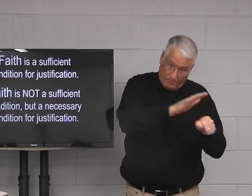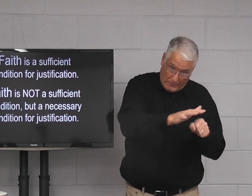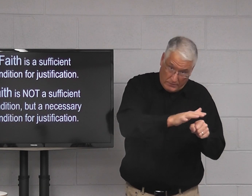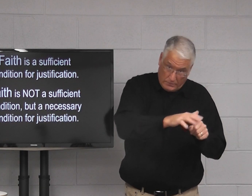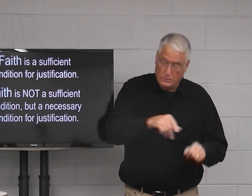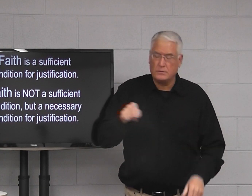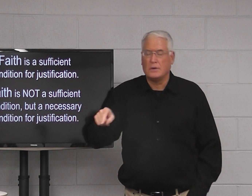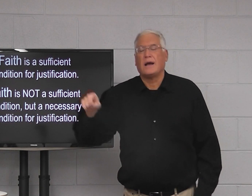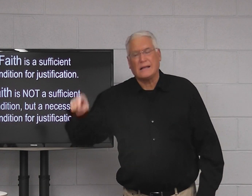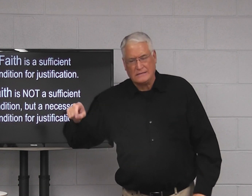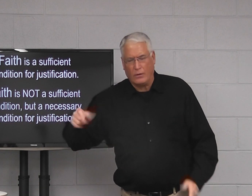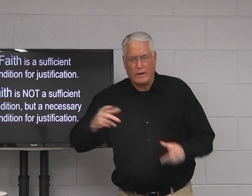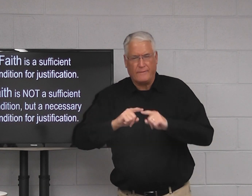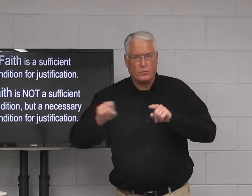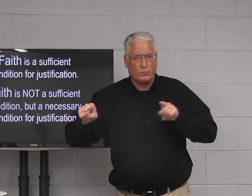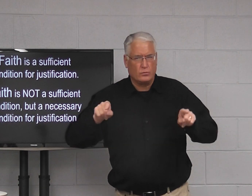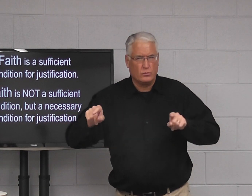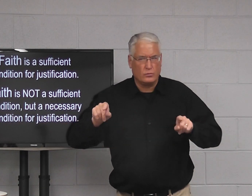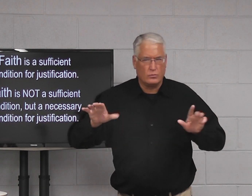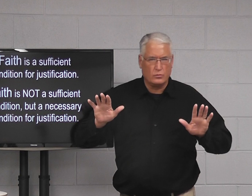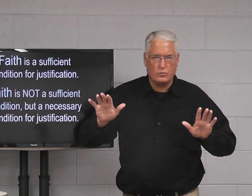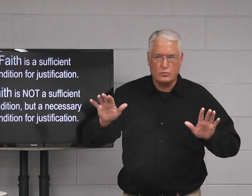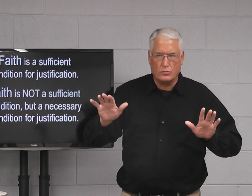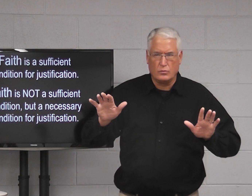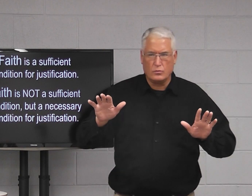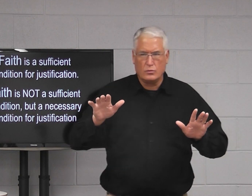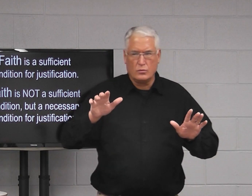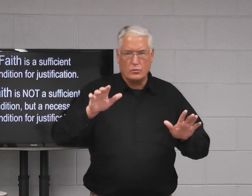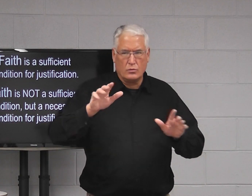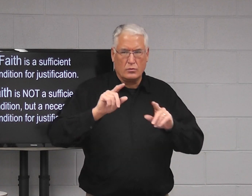or enough. What's the difference between those two?